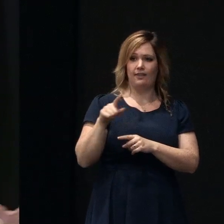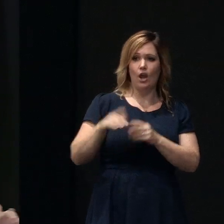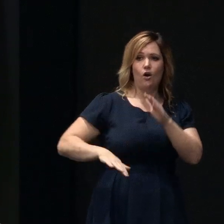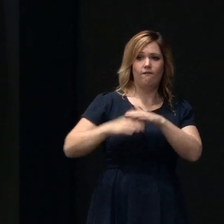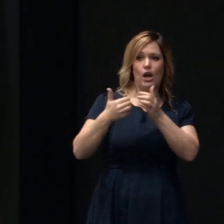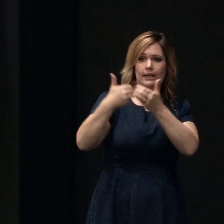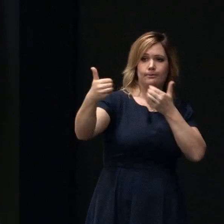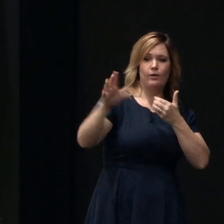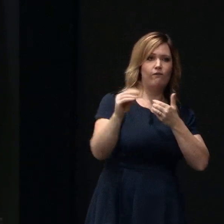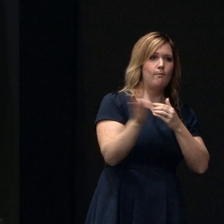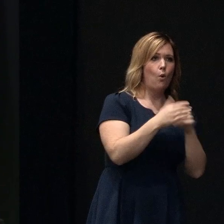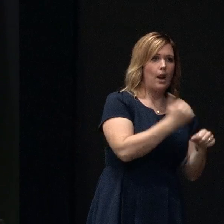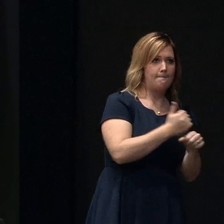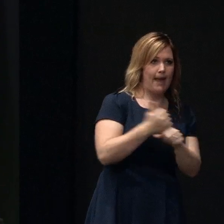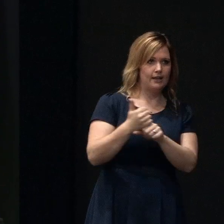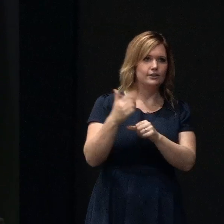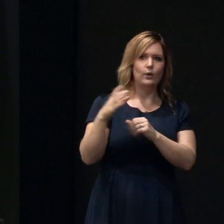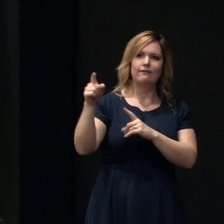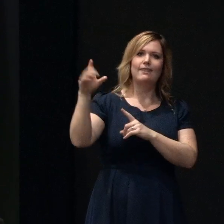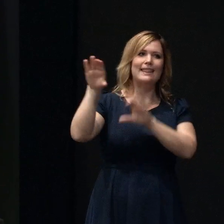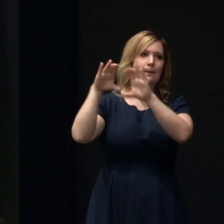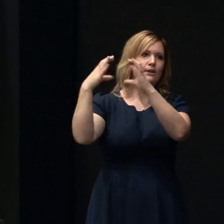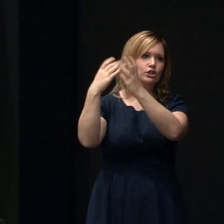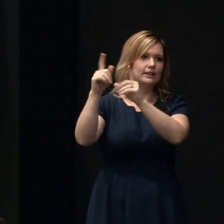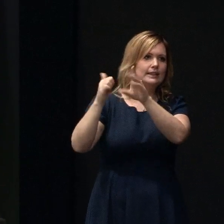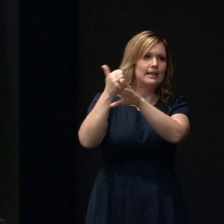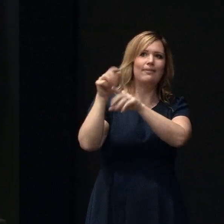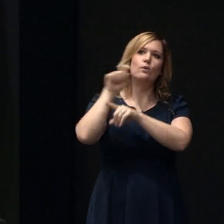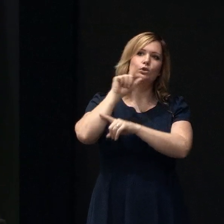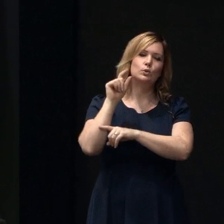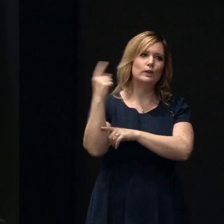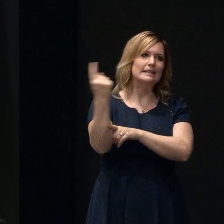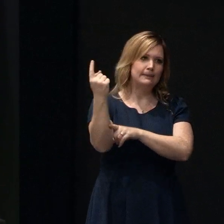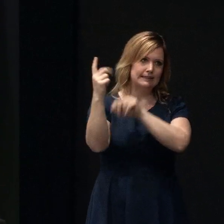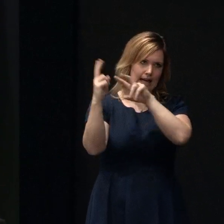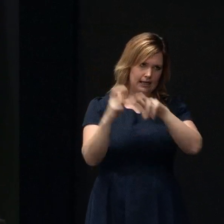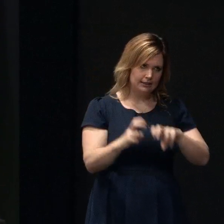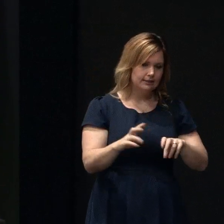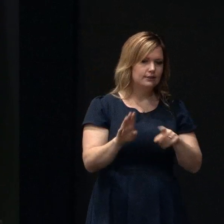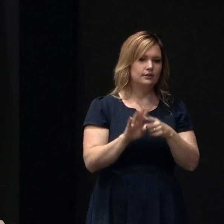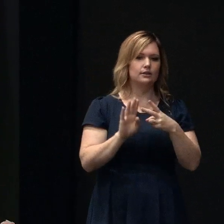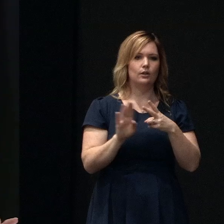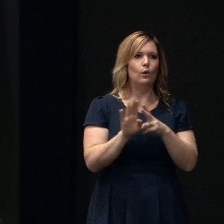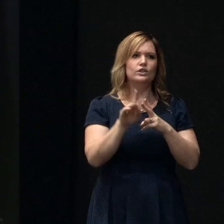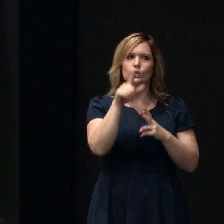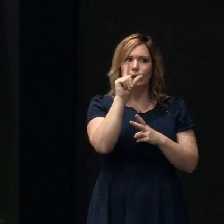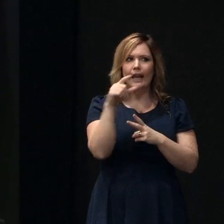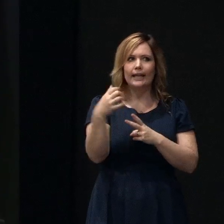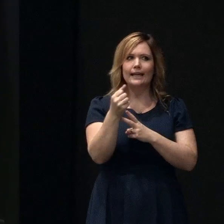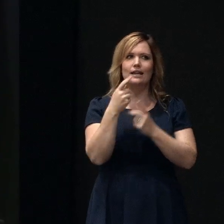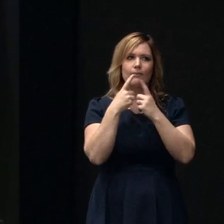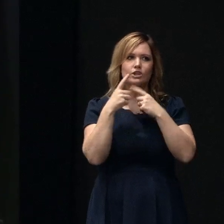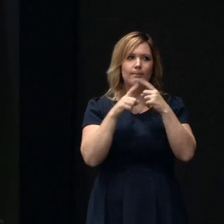of all of the banks some independent analysis around that and you can also get a roll up of all rates and